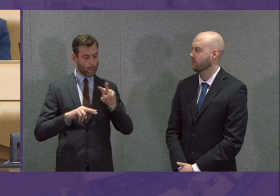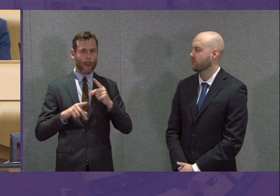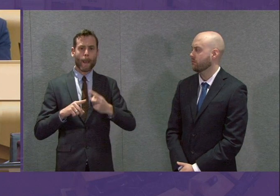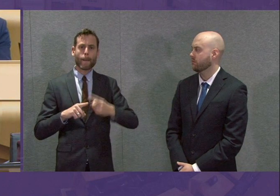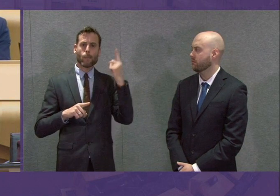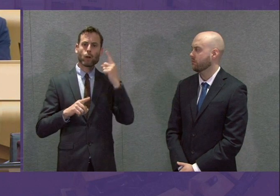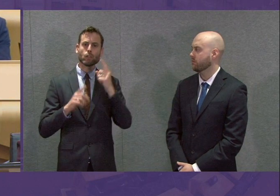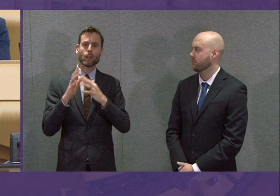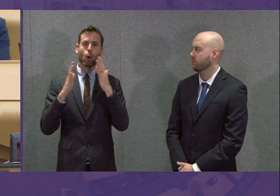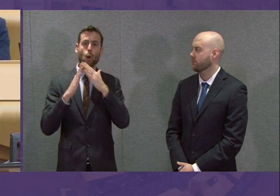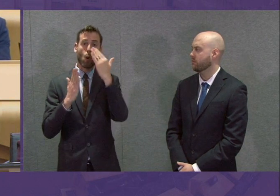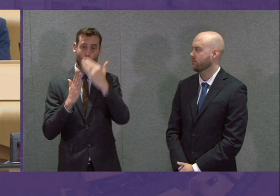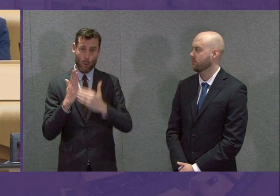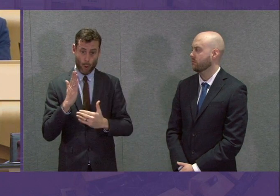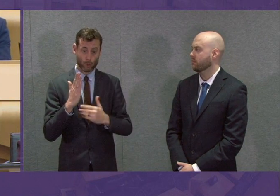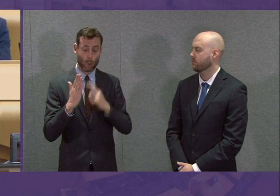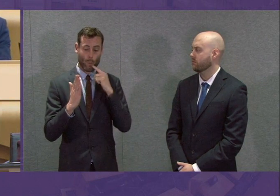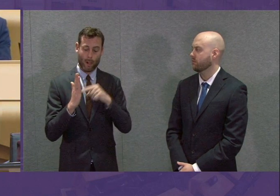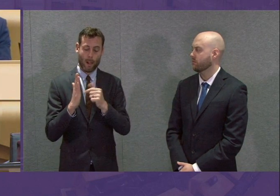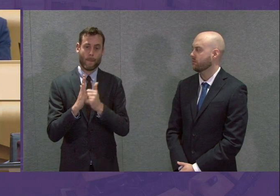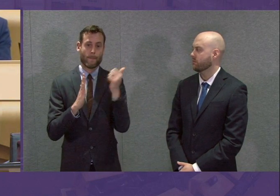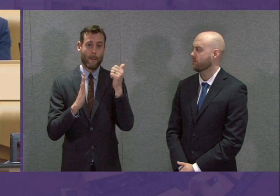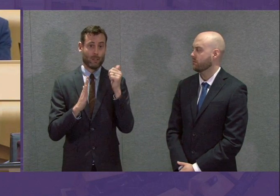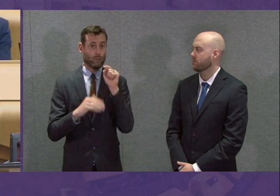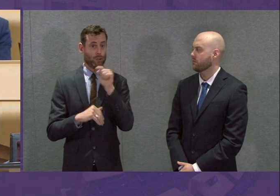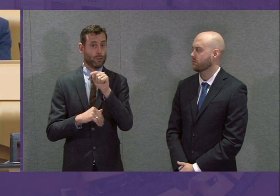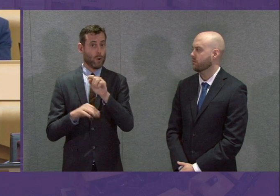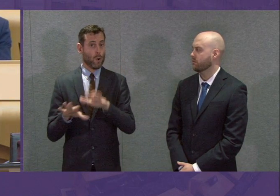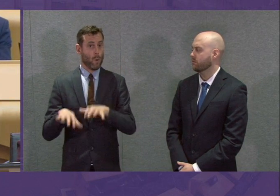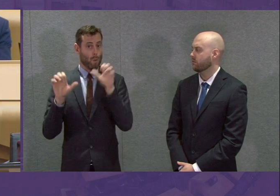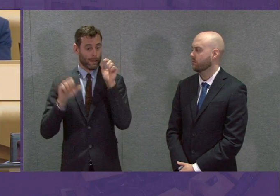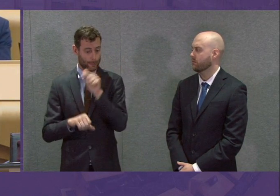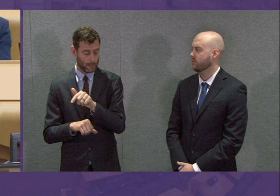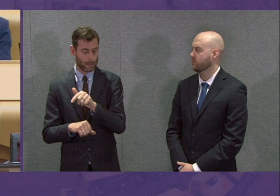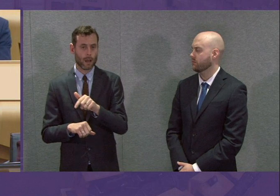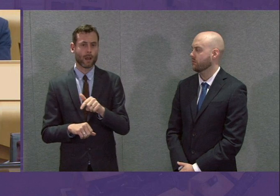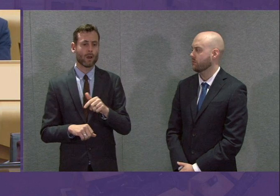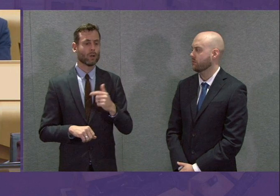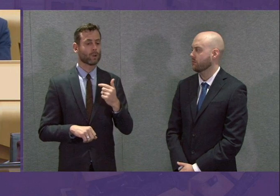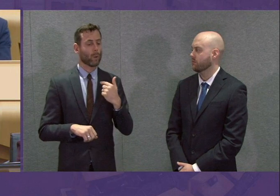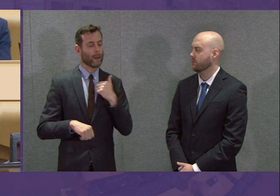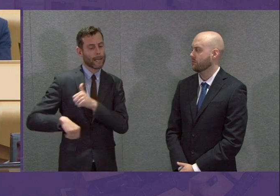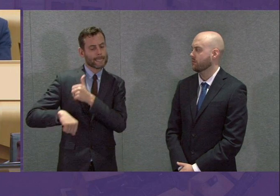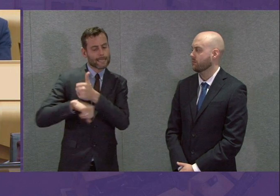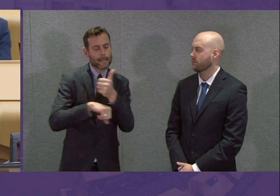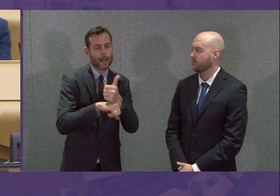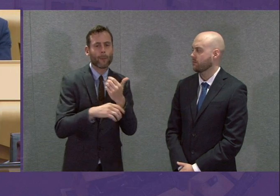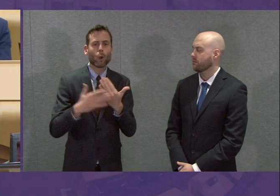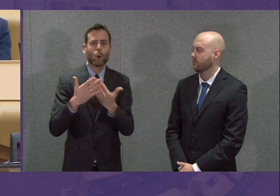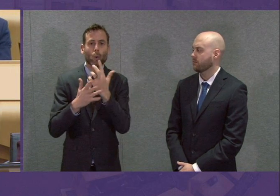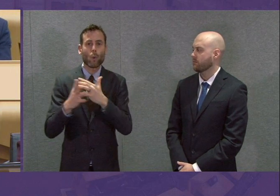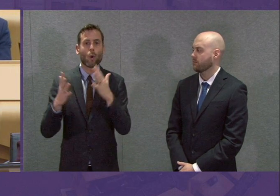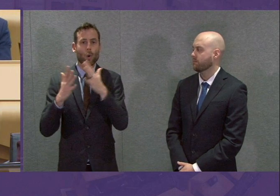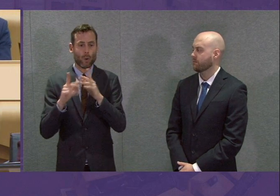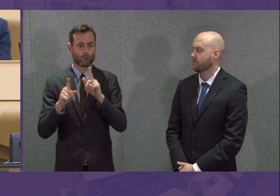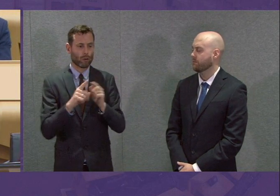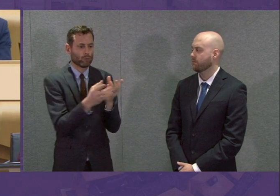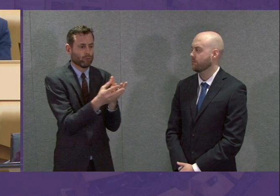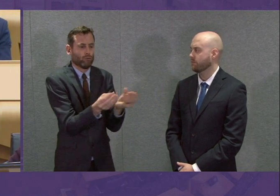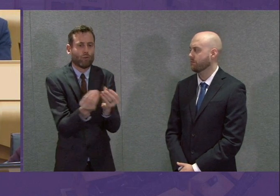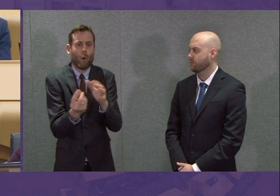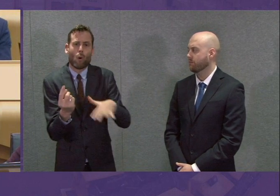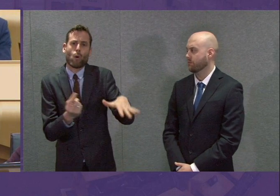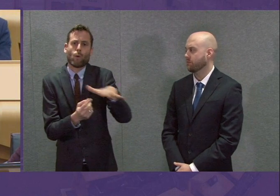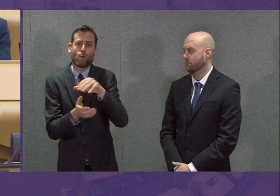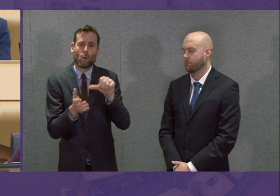published at Westminster. New powers are being taken to try to deal with some of these things. But, you know, we shouldn't always be in a position